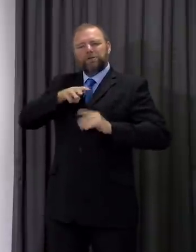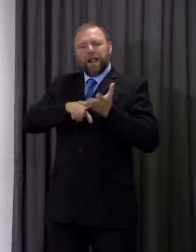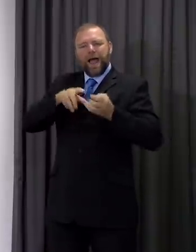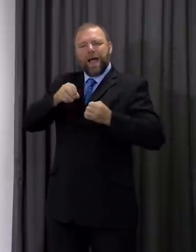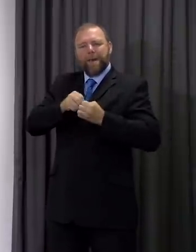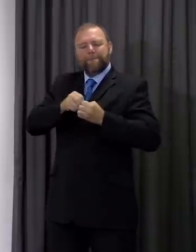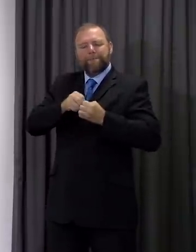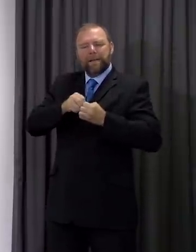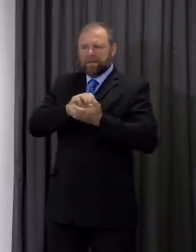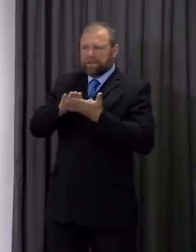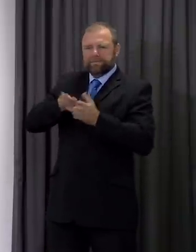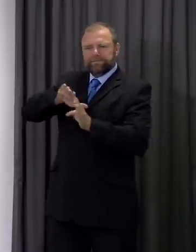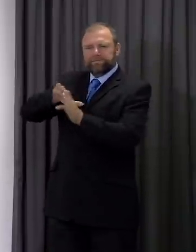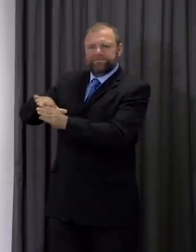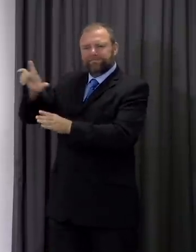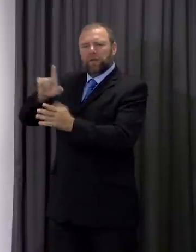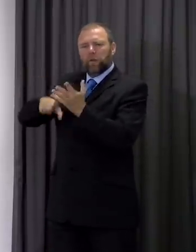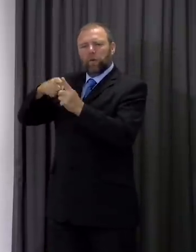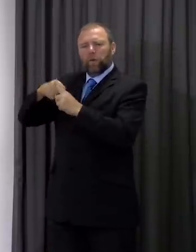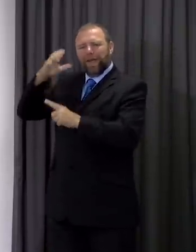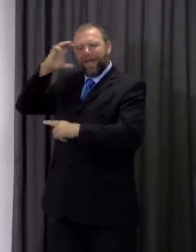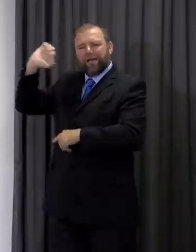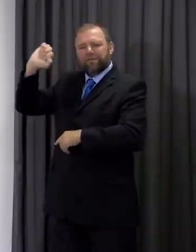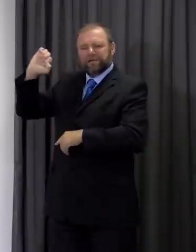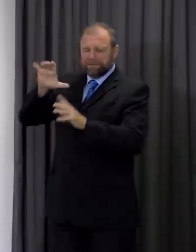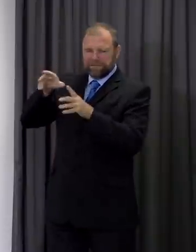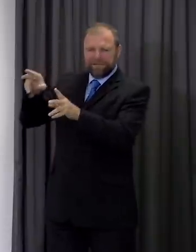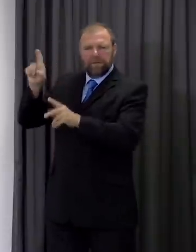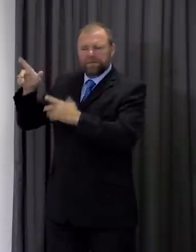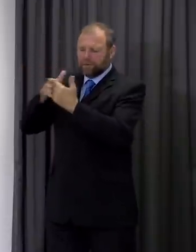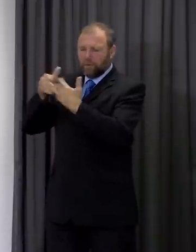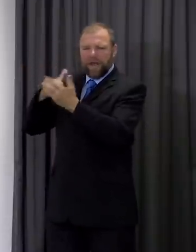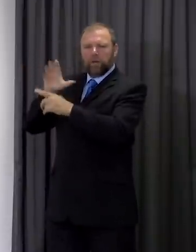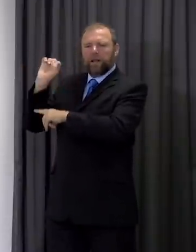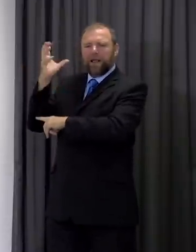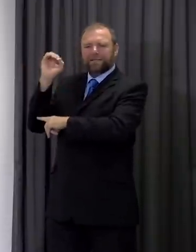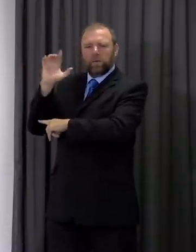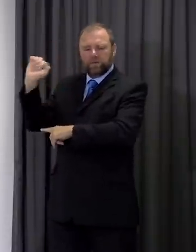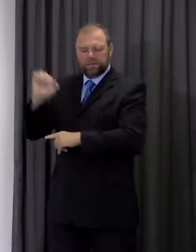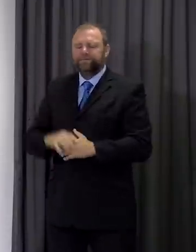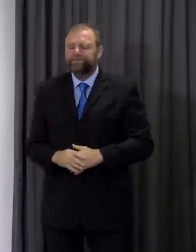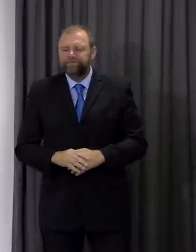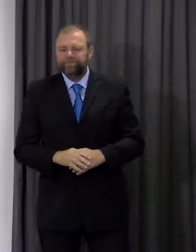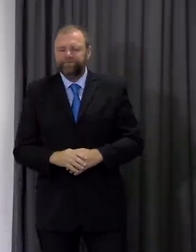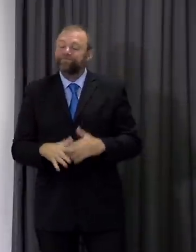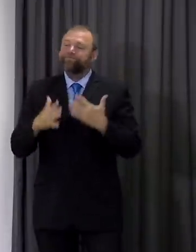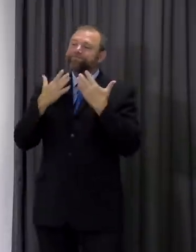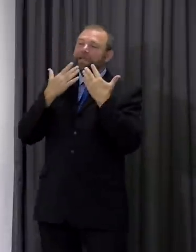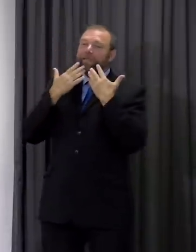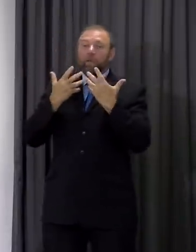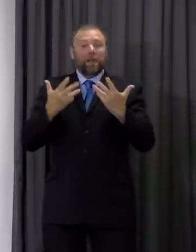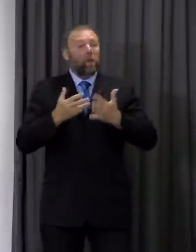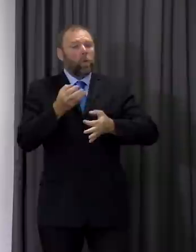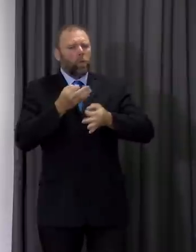testing units, whilst the UK government resolves the issues with the Lighthouse system. Thank you. I'll now start taking